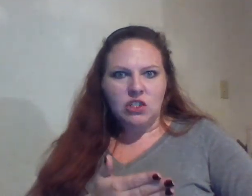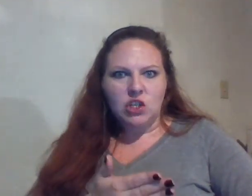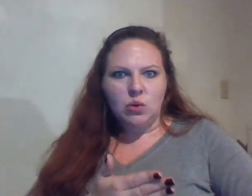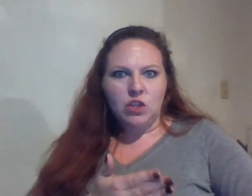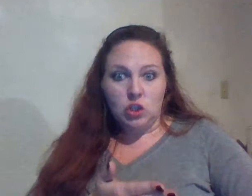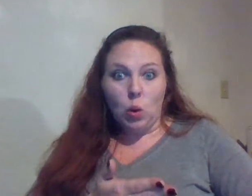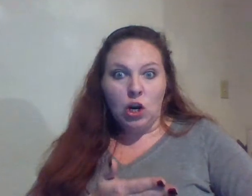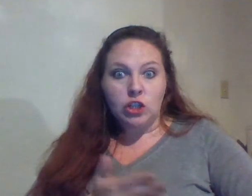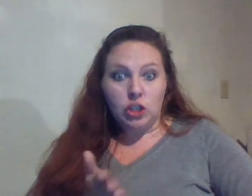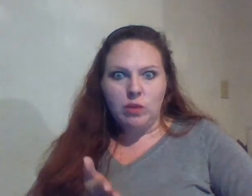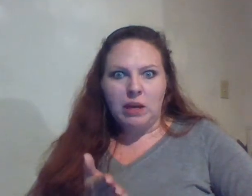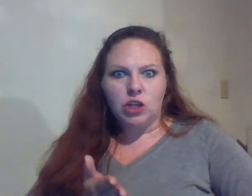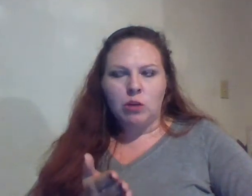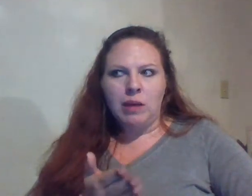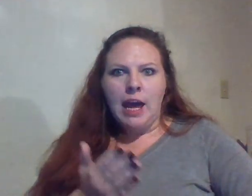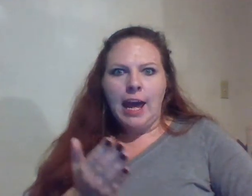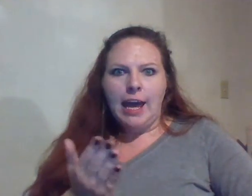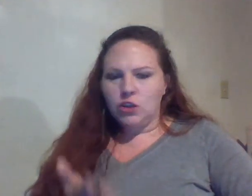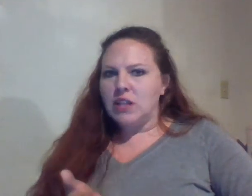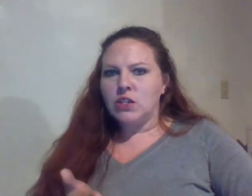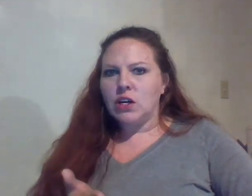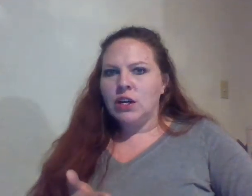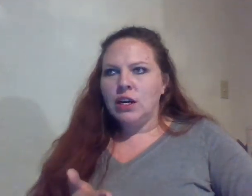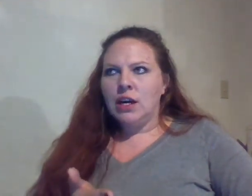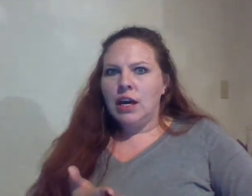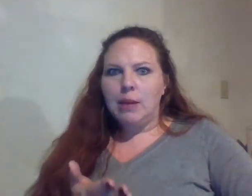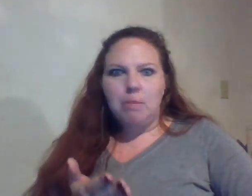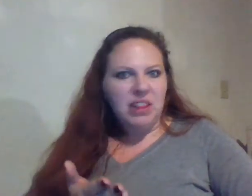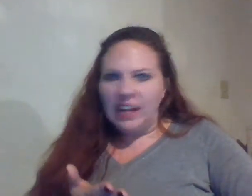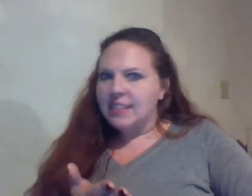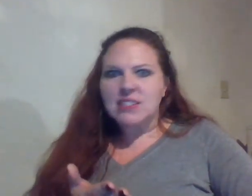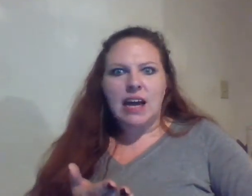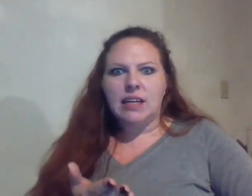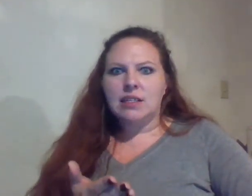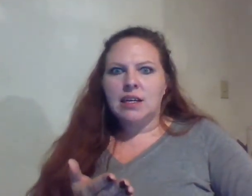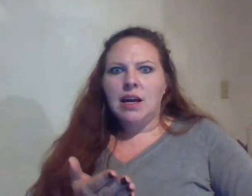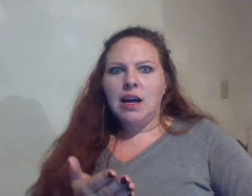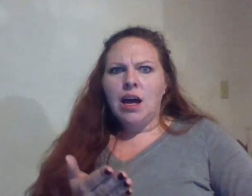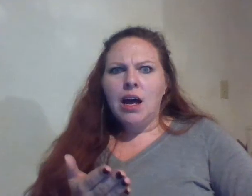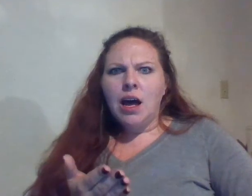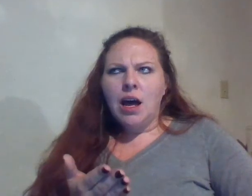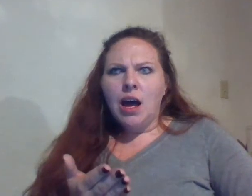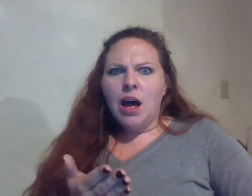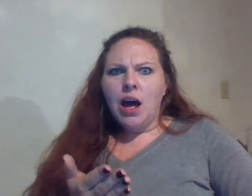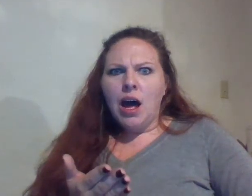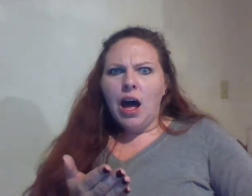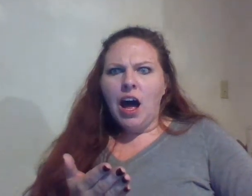to the door to the bedroom and a dresser in plain sight uh